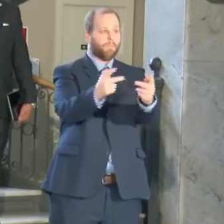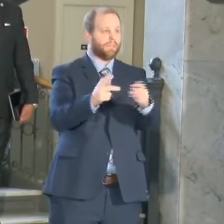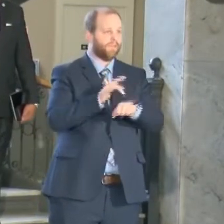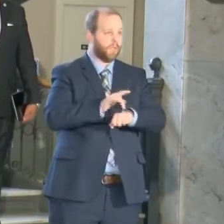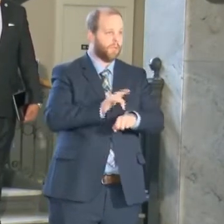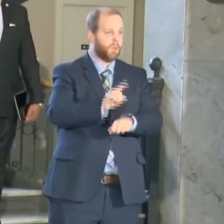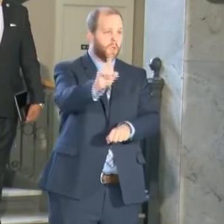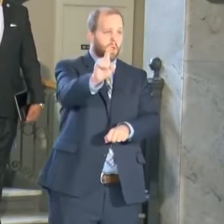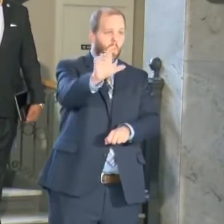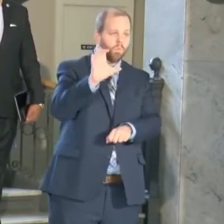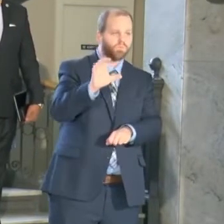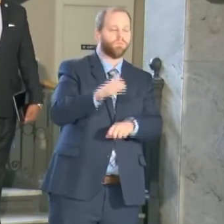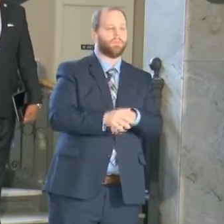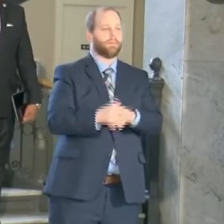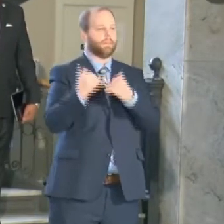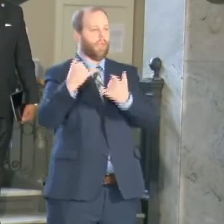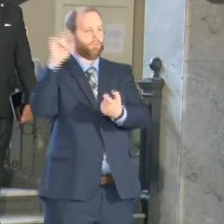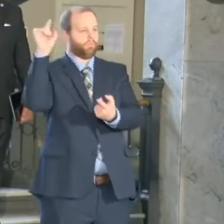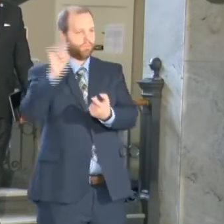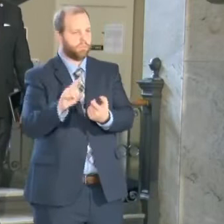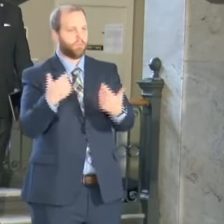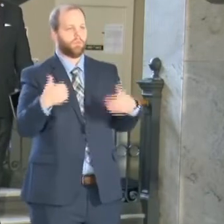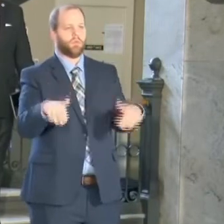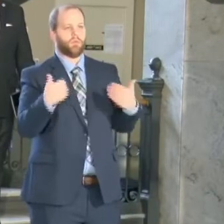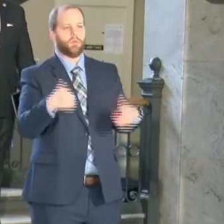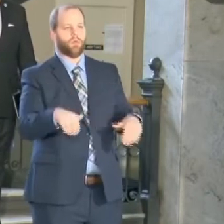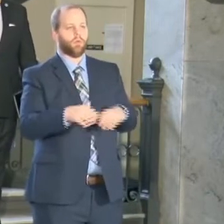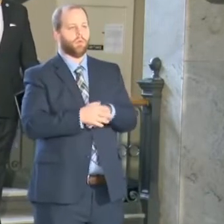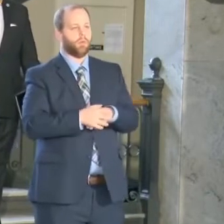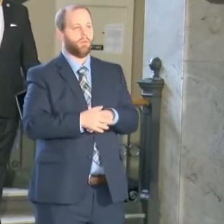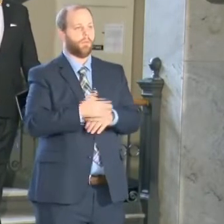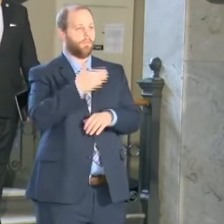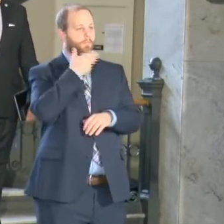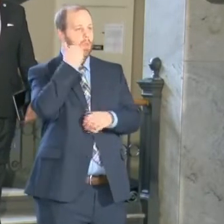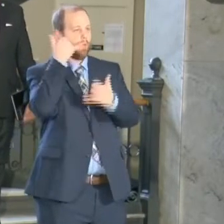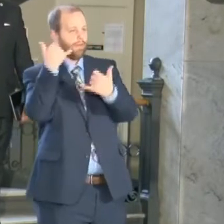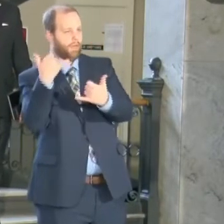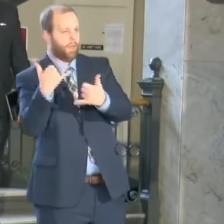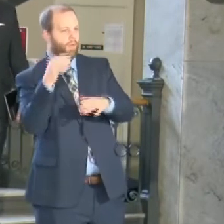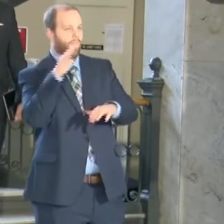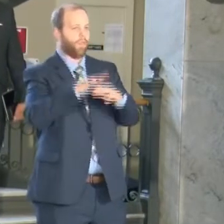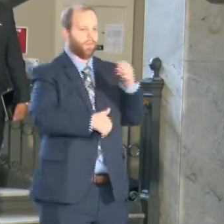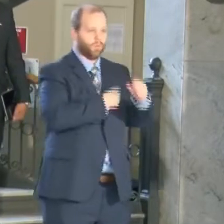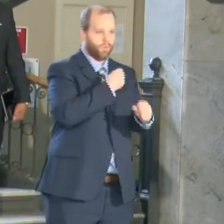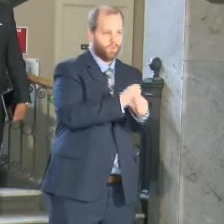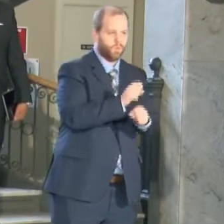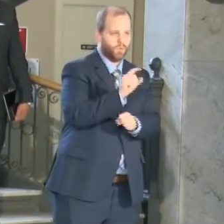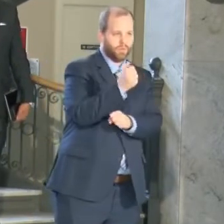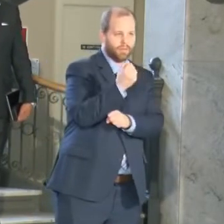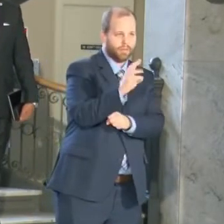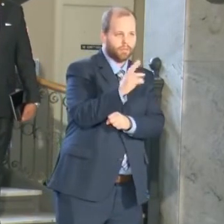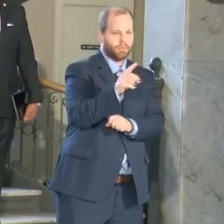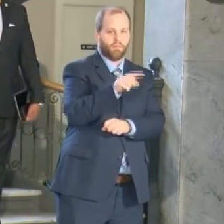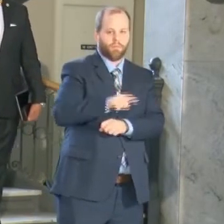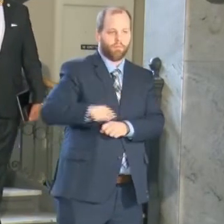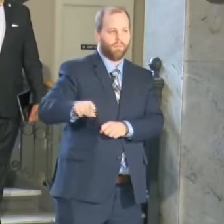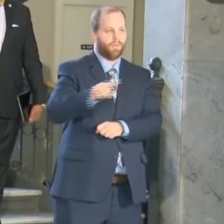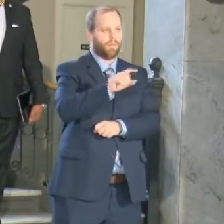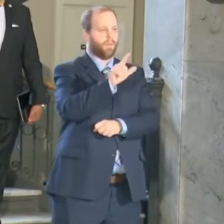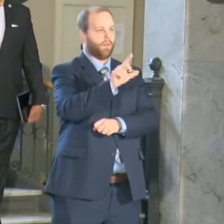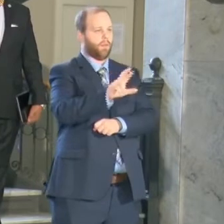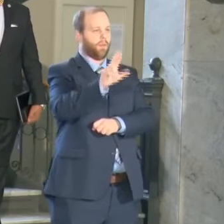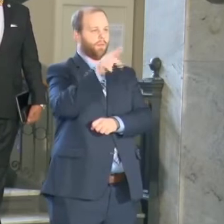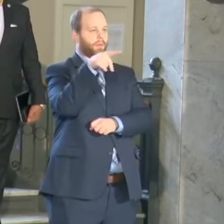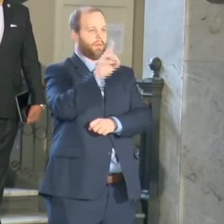highest compliment of officers today than we did in 2016. And they're doing their job. We're grateful for the street crime